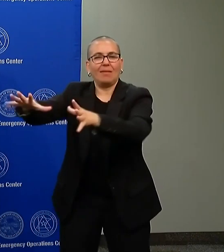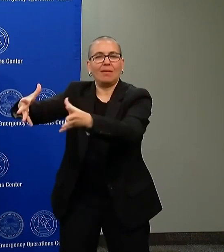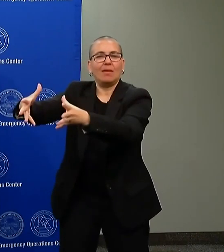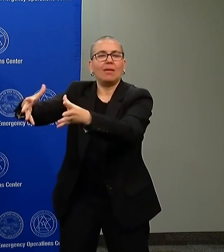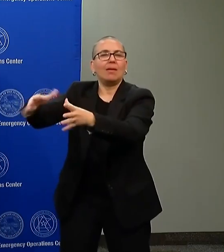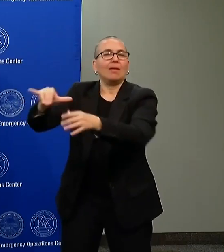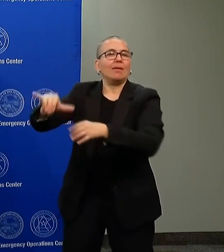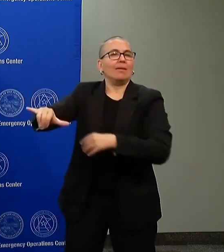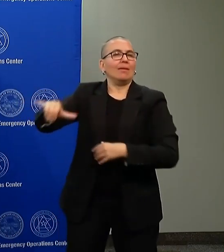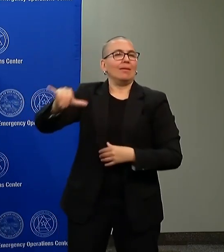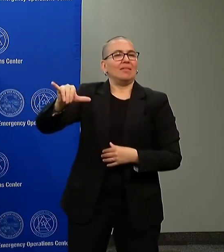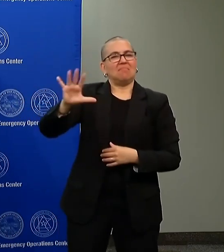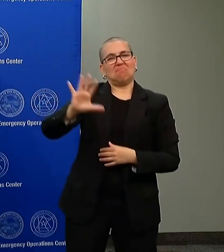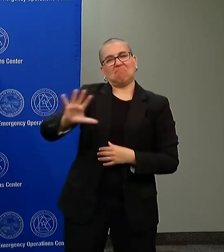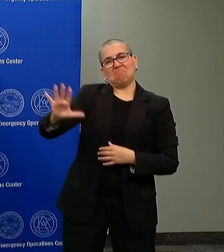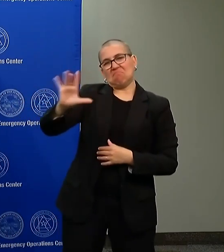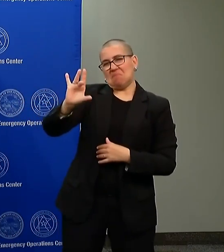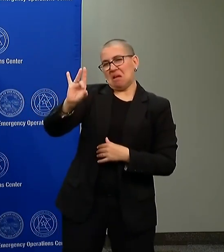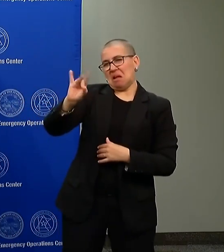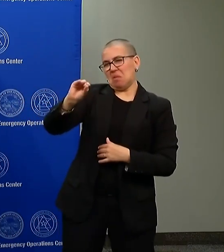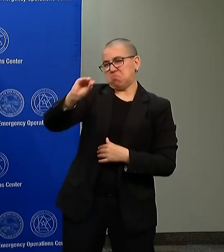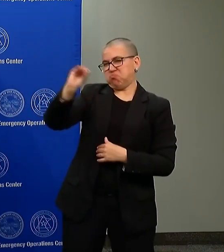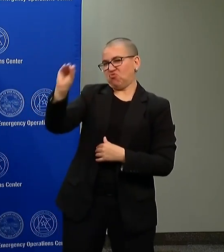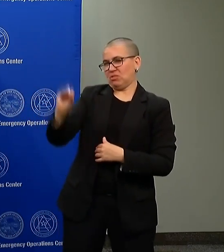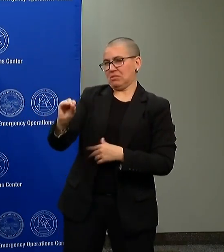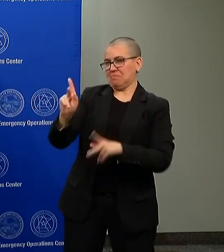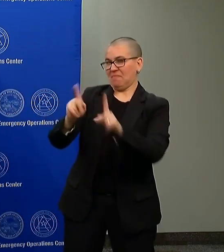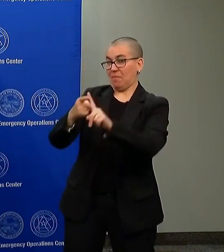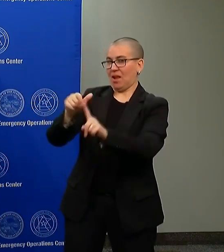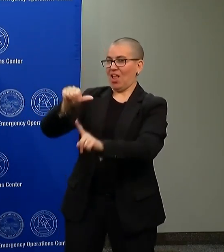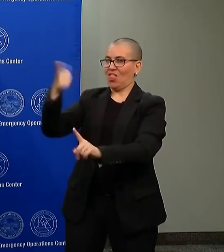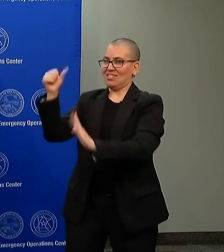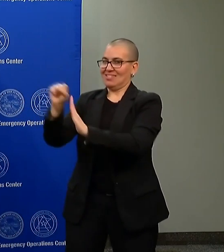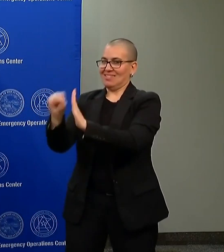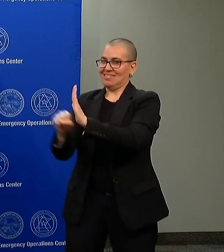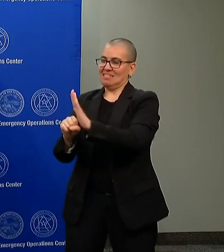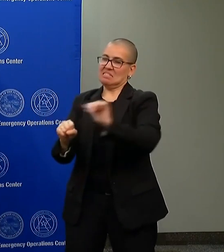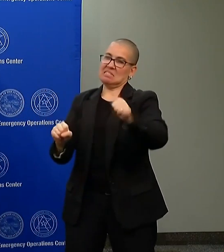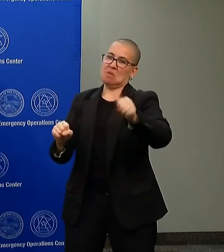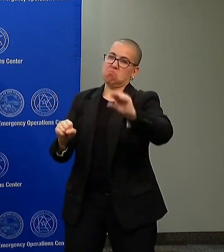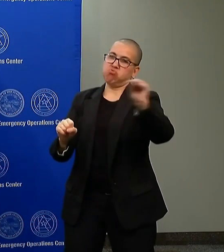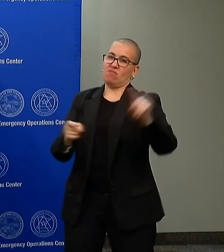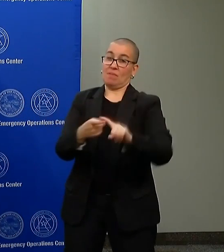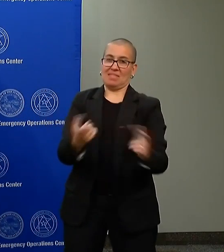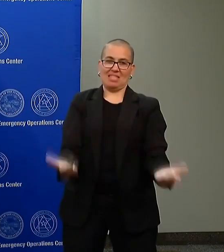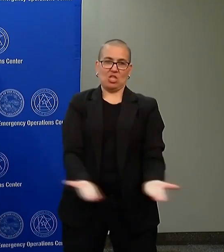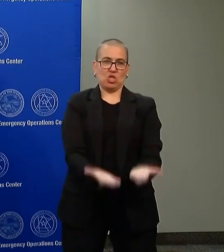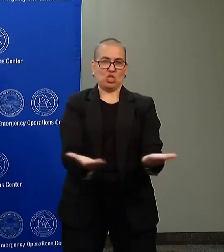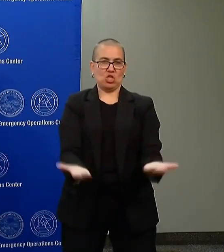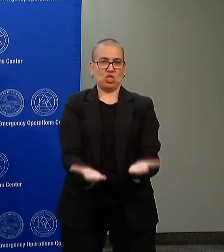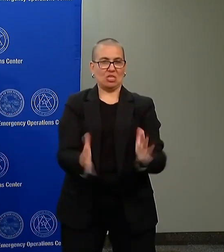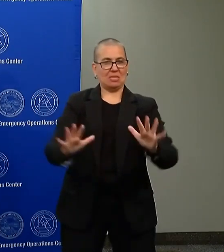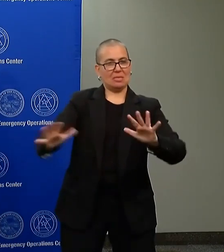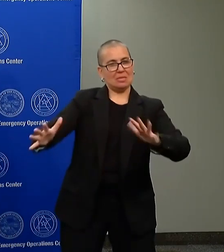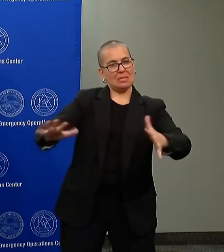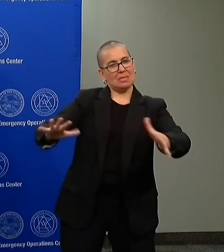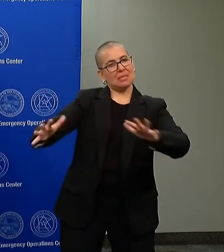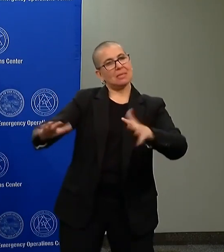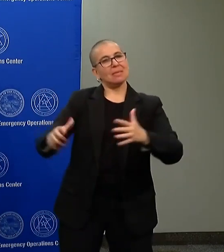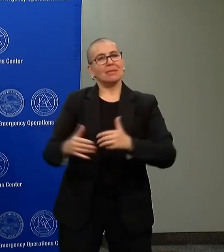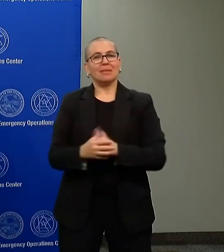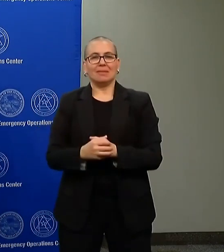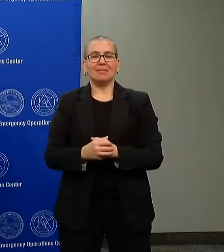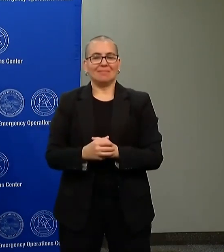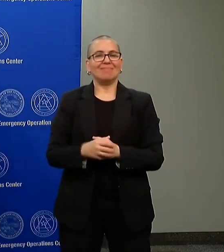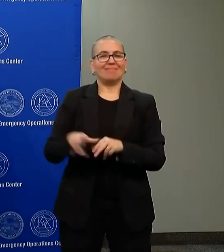are outside. So I'm not trying to deflect in any way. I'm not trying to say there aren't Minnesotans amongst this group. We know